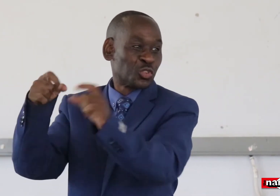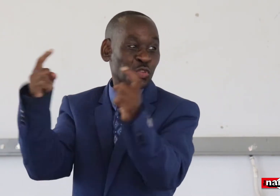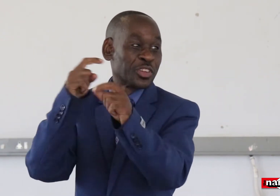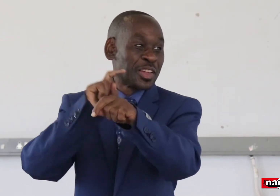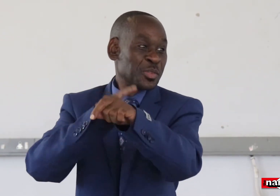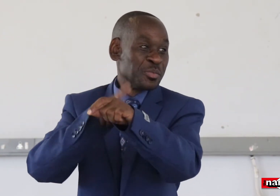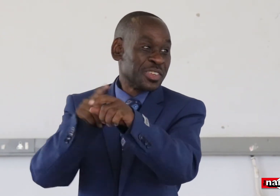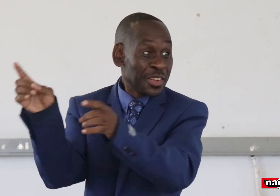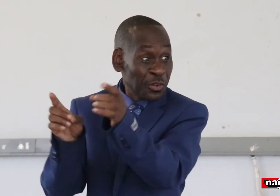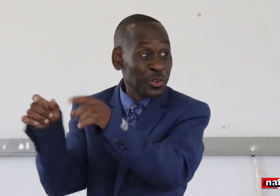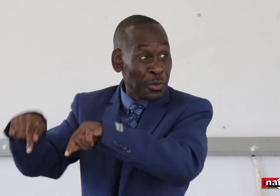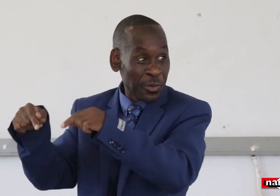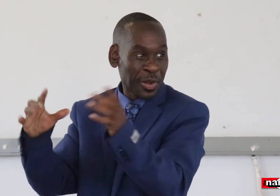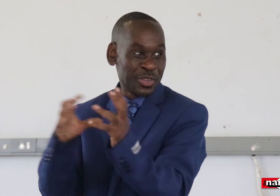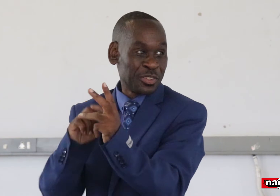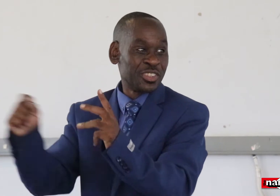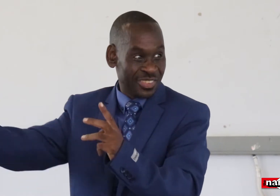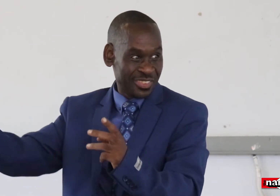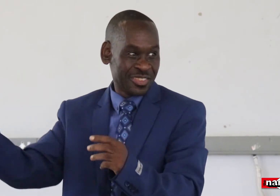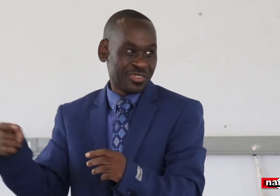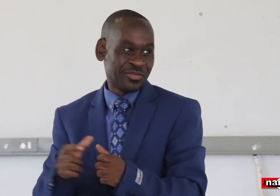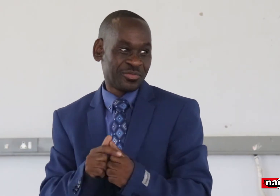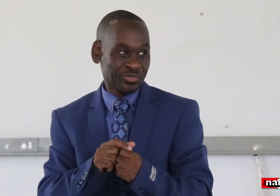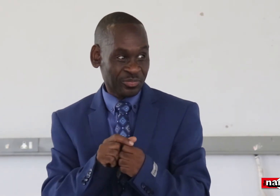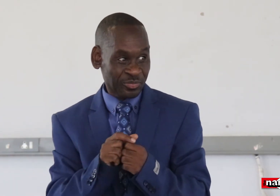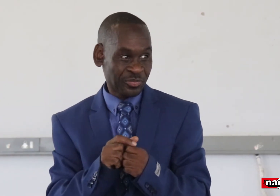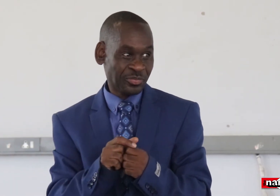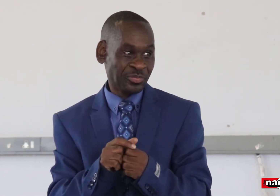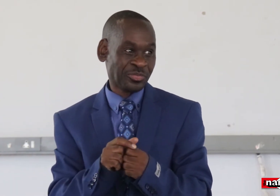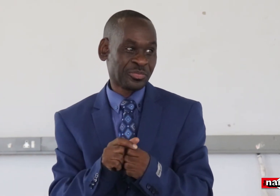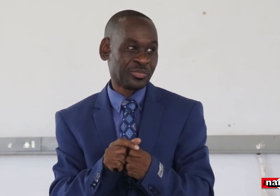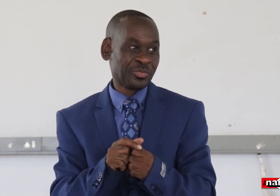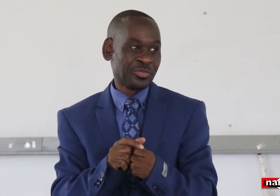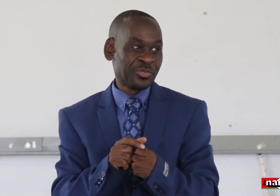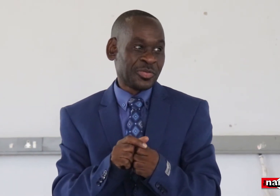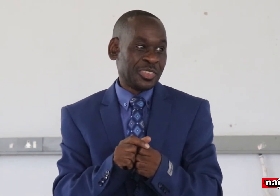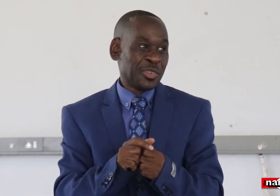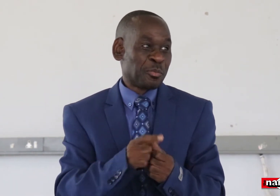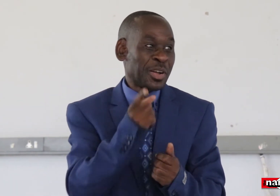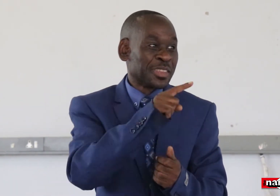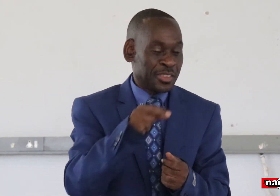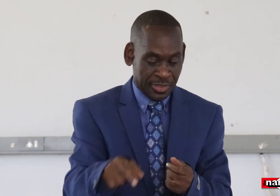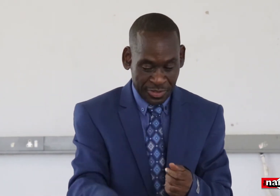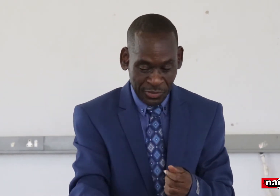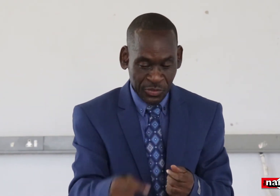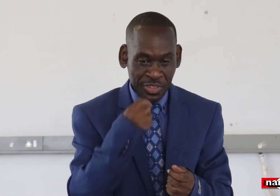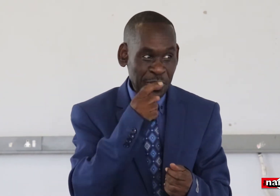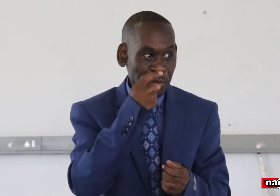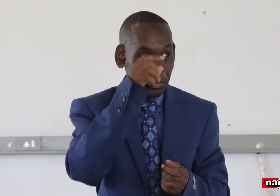was in the same position. So now she is now the one who is acting as a director.